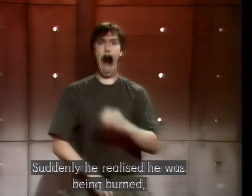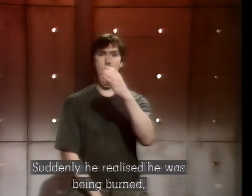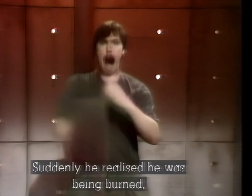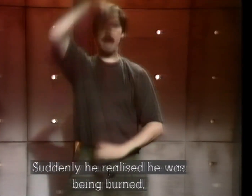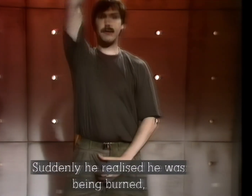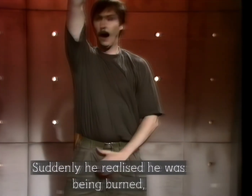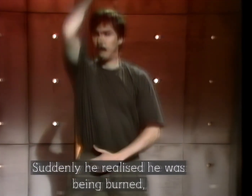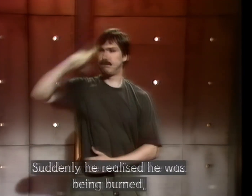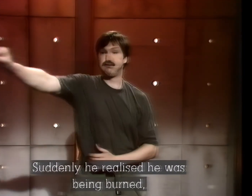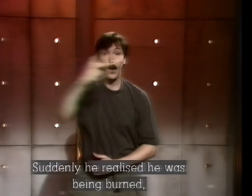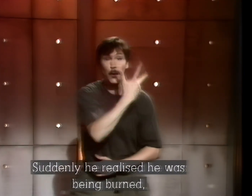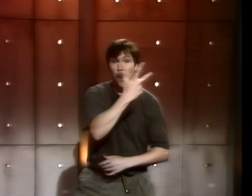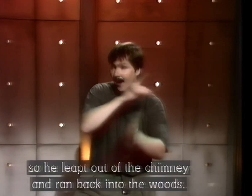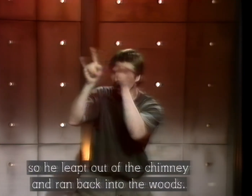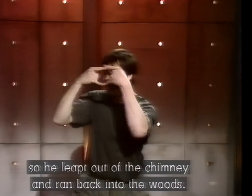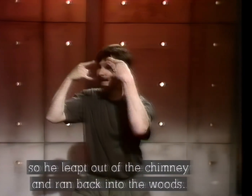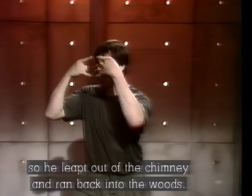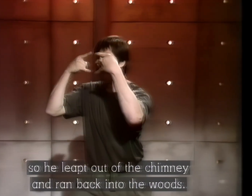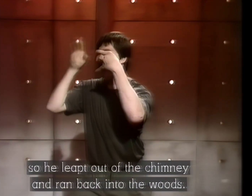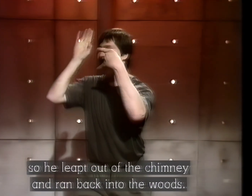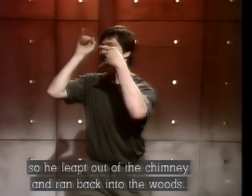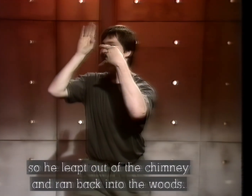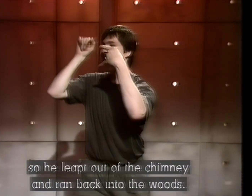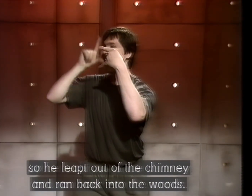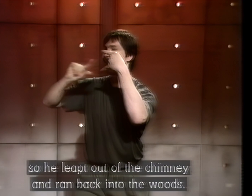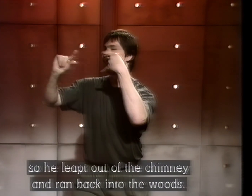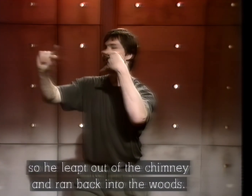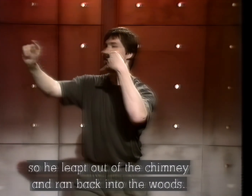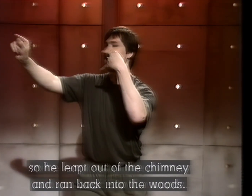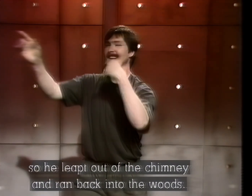and suddenly he realised he was being burnt, so he leapt out of the chimney as fast as he could and ran back into the woods.